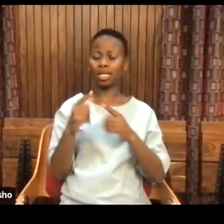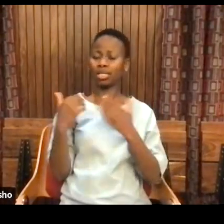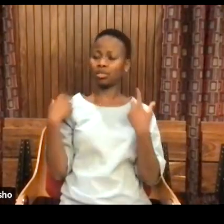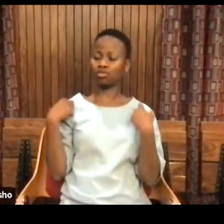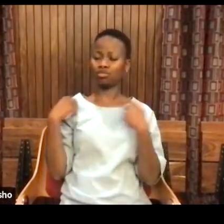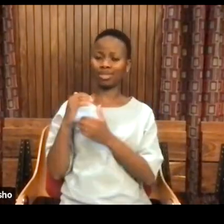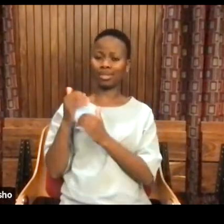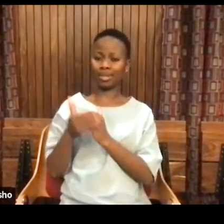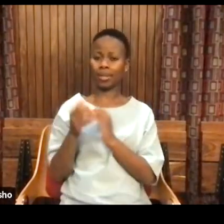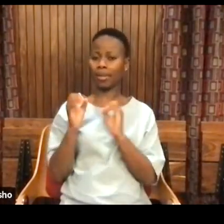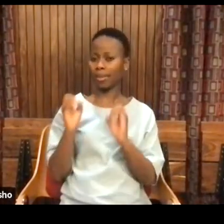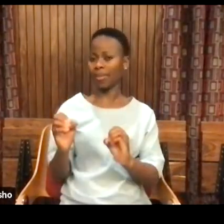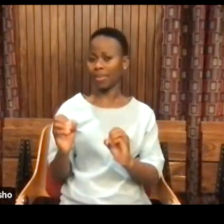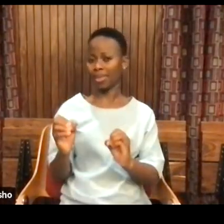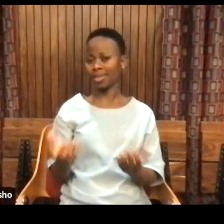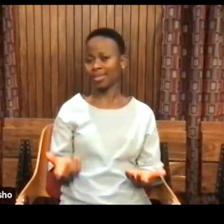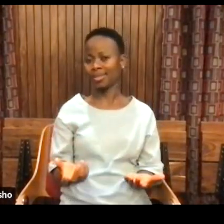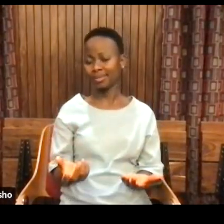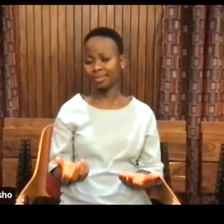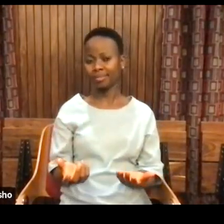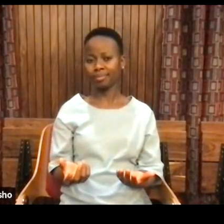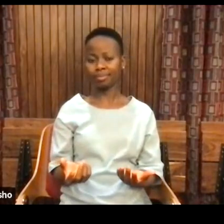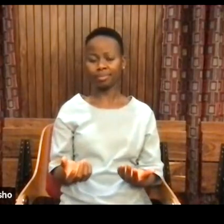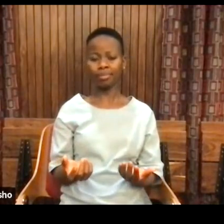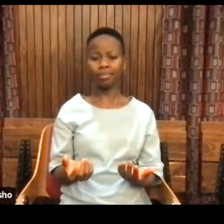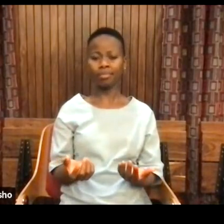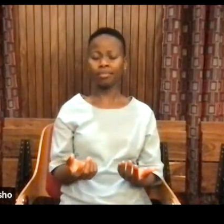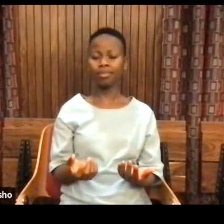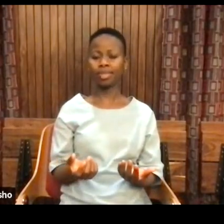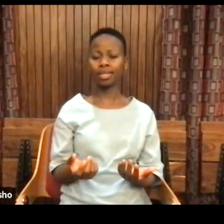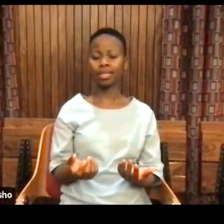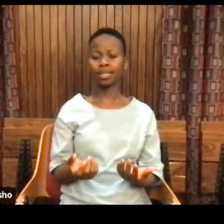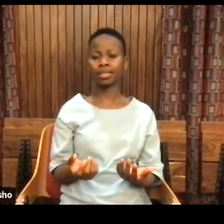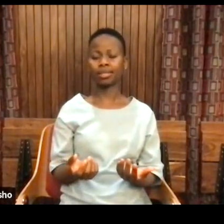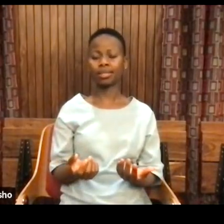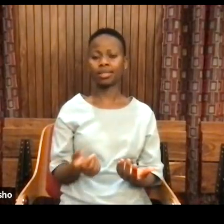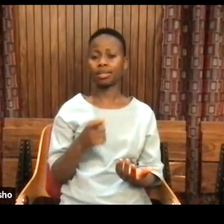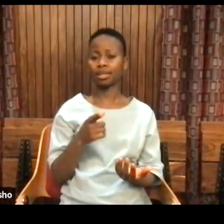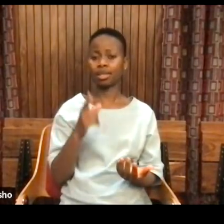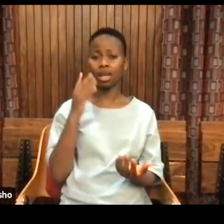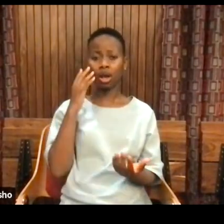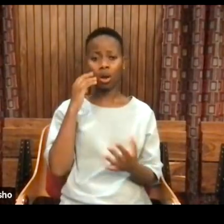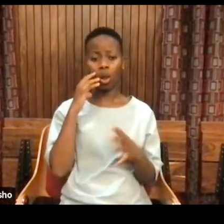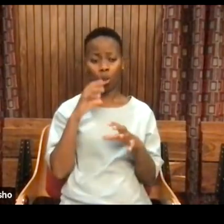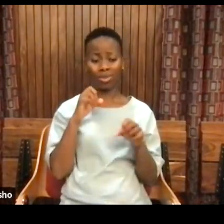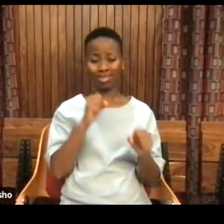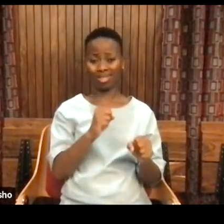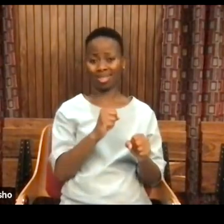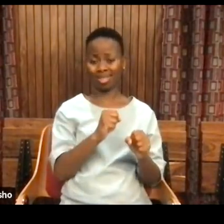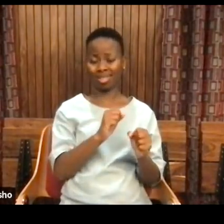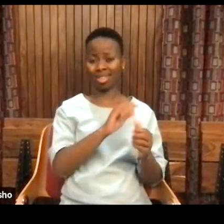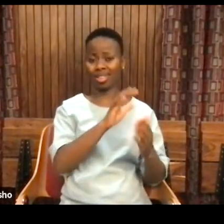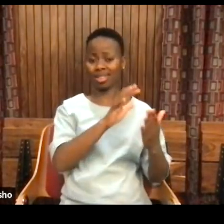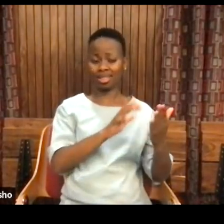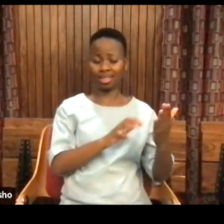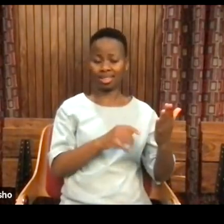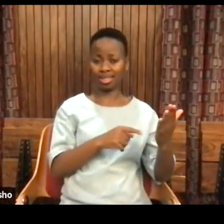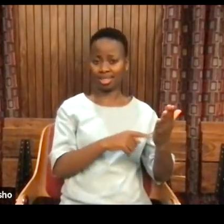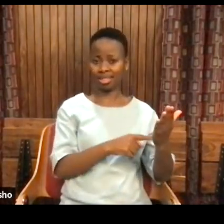One of the things, if you go and look at the collodial literature, that, and it's not only here, it's all over the world.